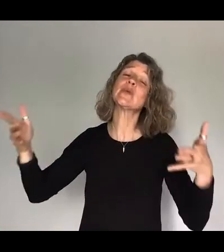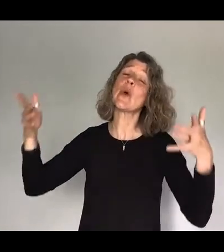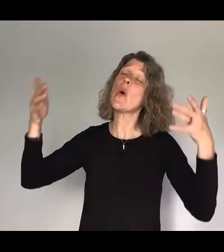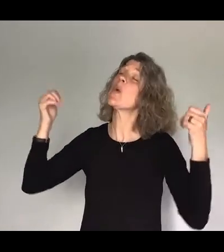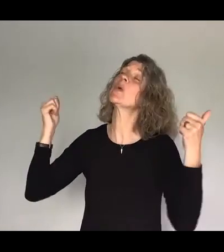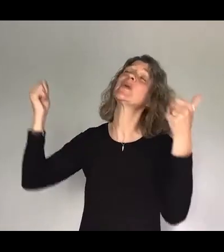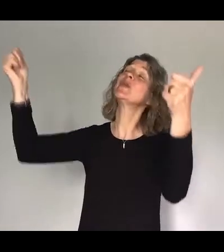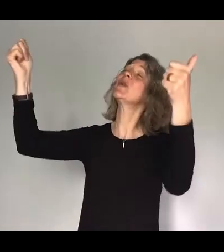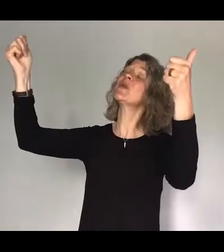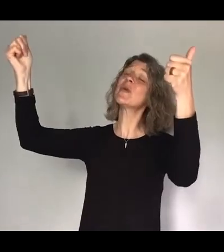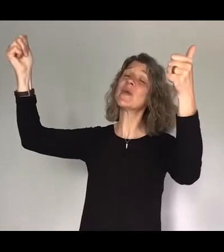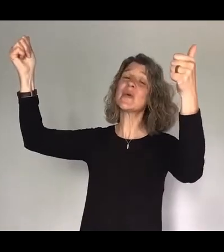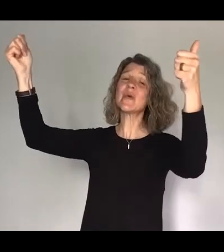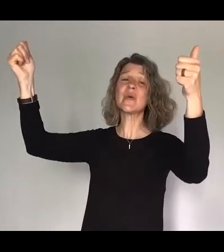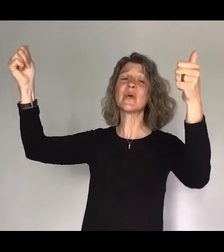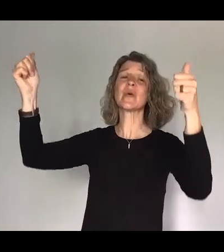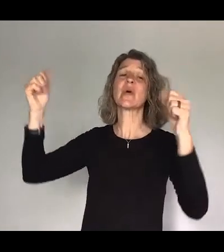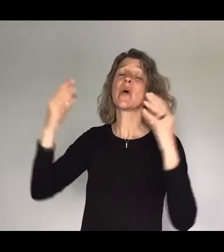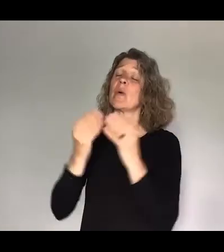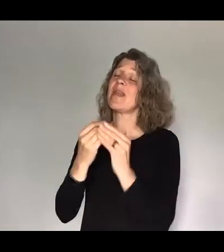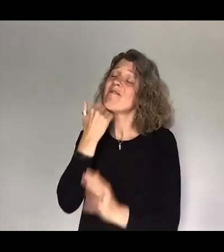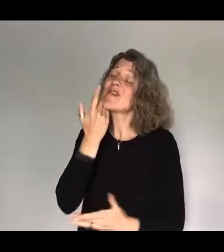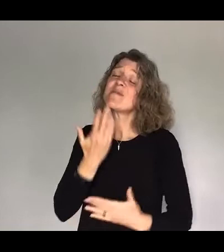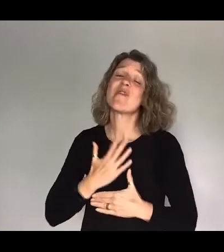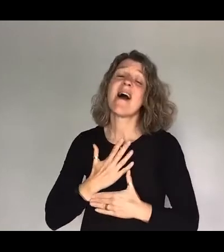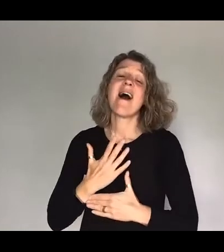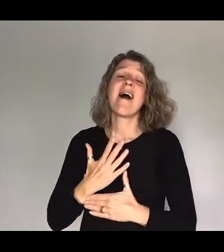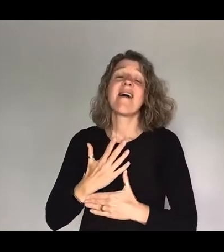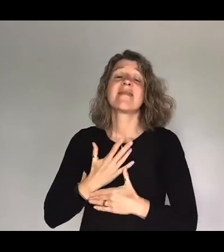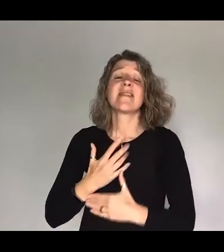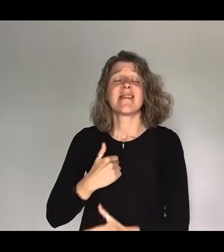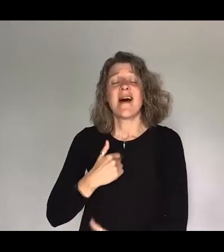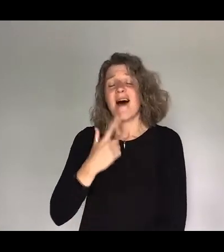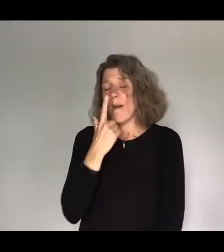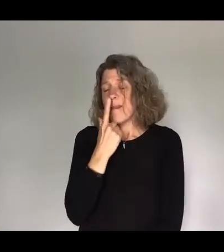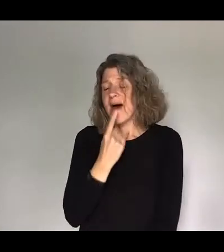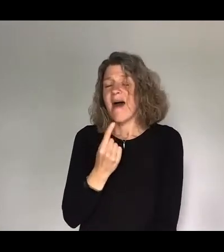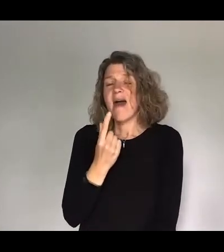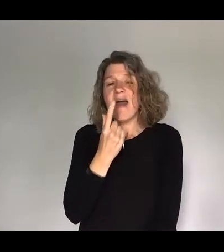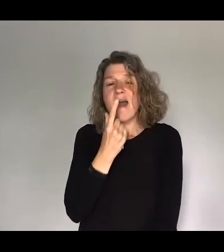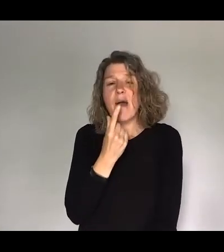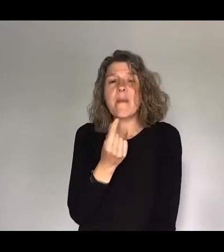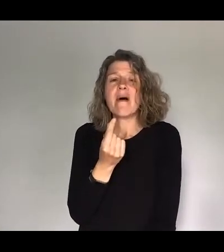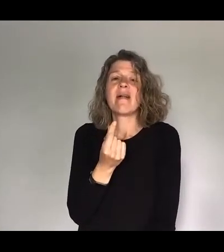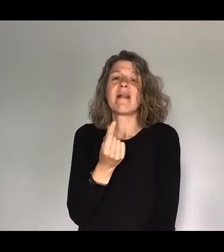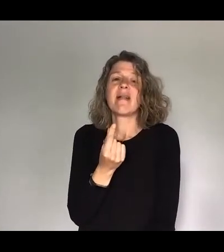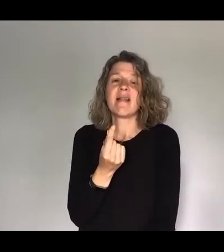every voice every breath I make I